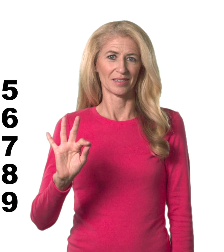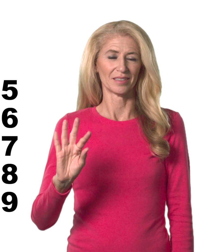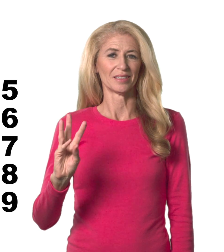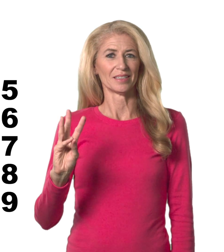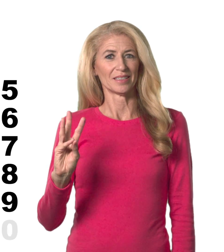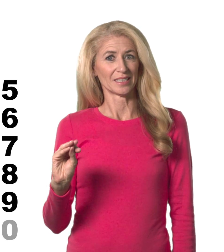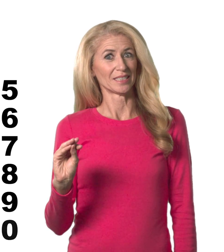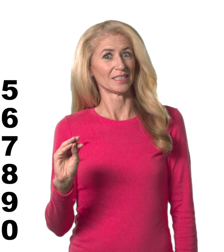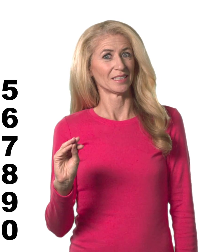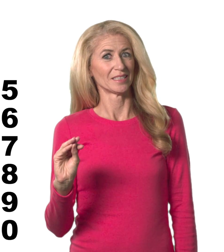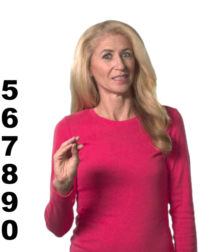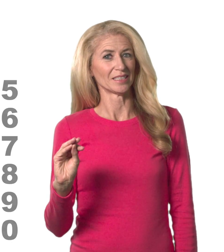60.